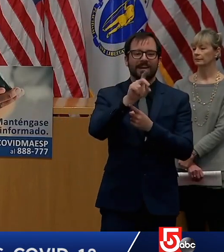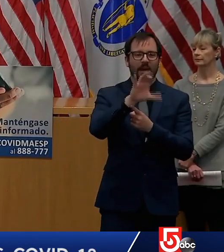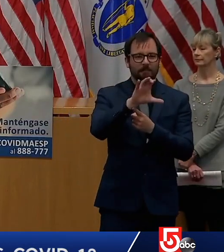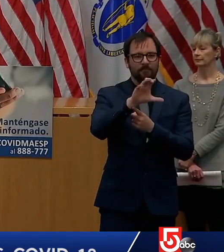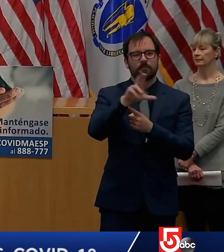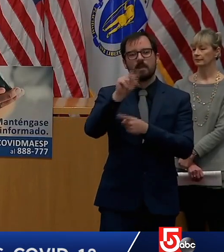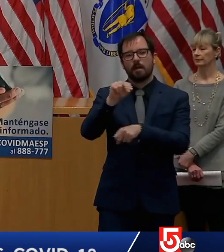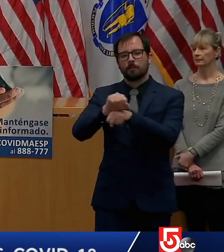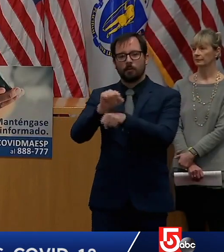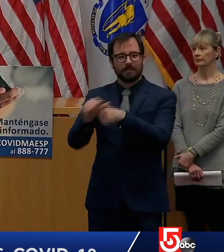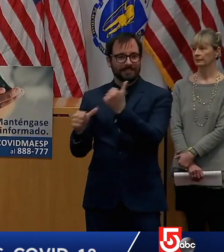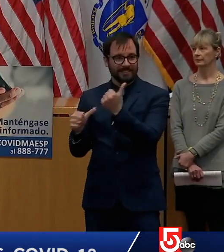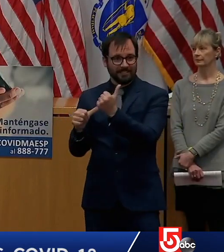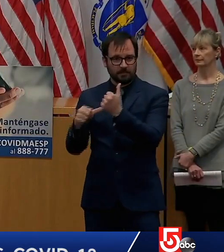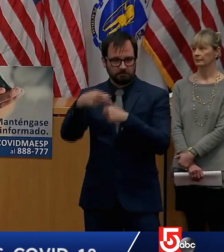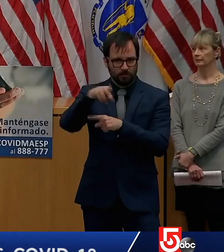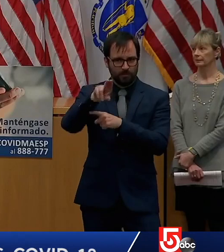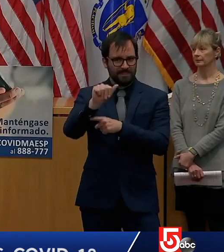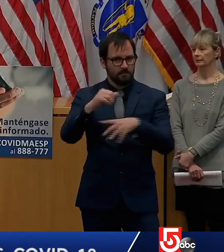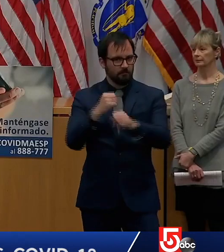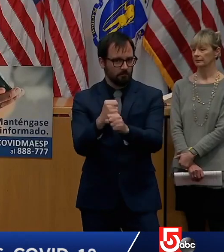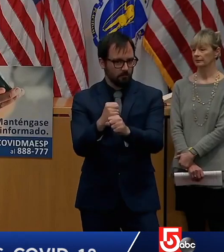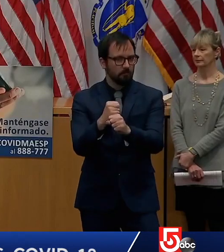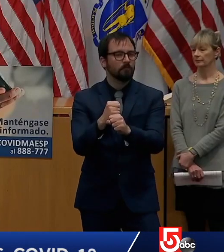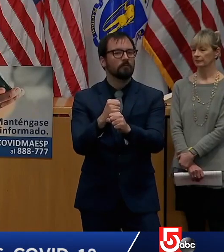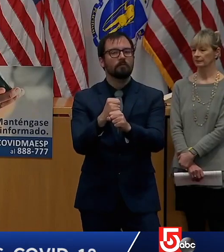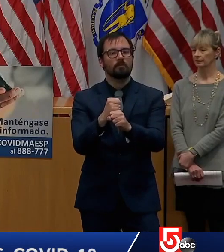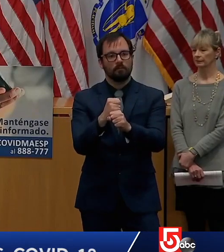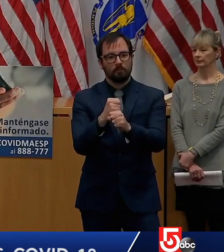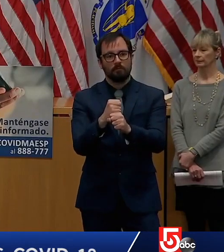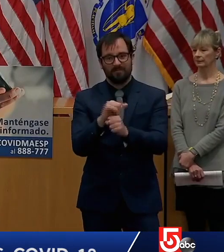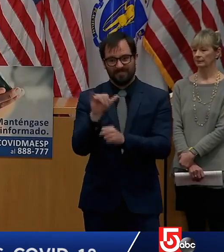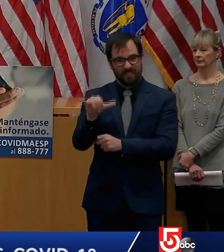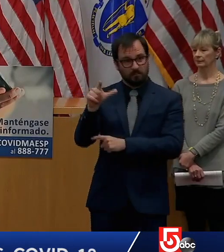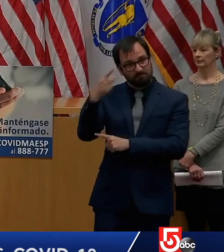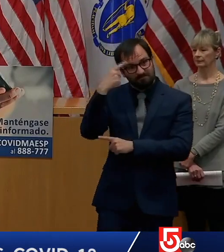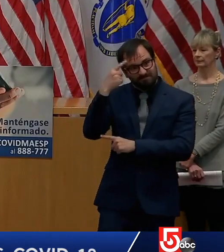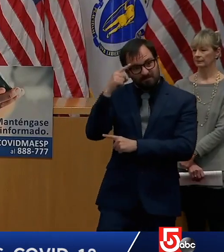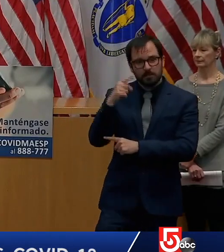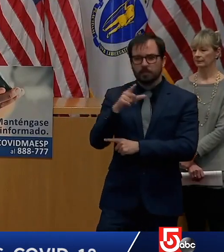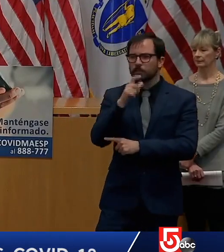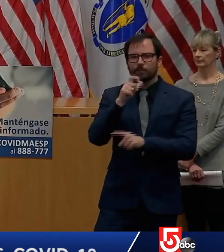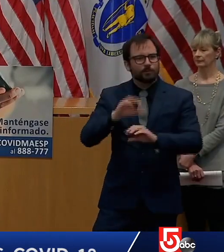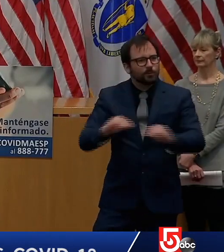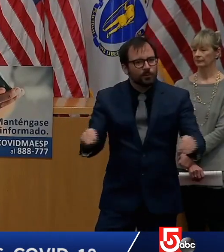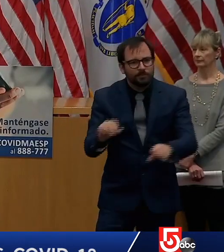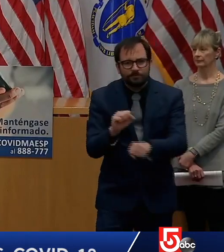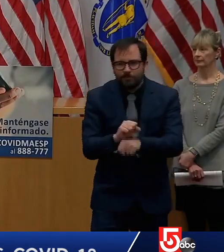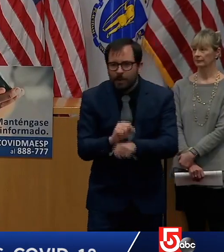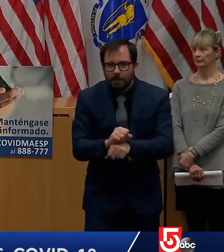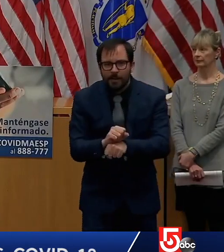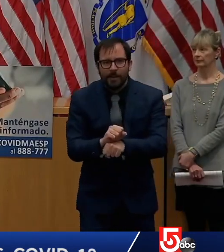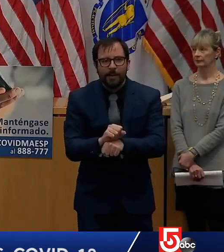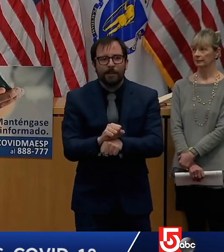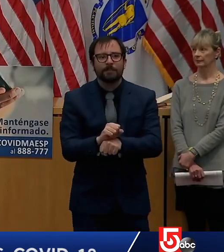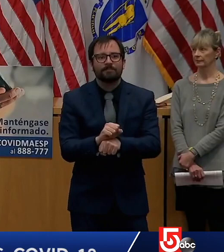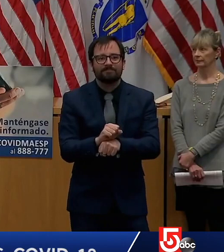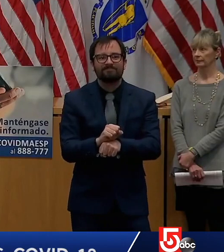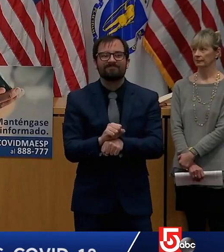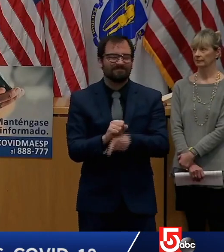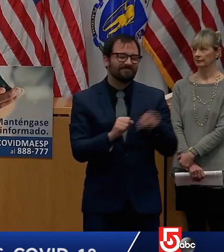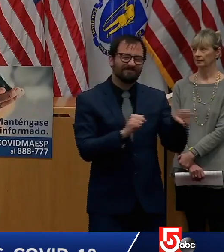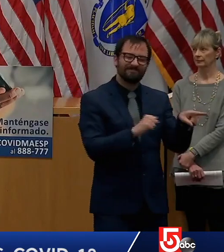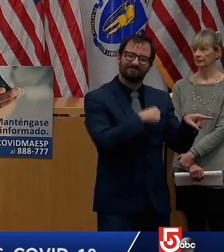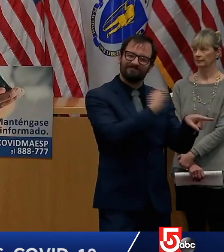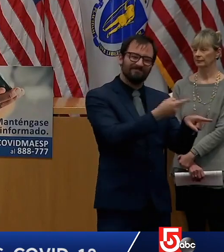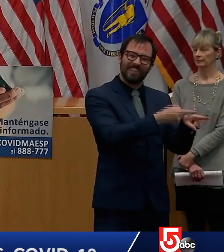unemployment benefit for people out of work due to covet 19 who do not qualify for traditional unemployment insurance because they